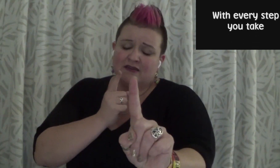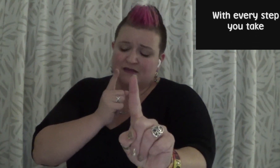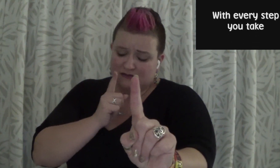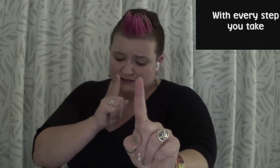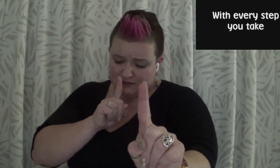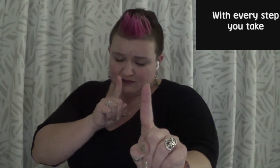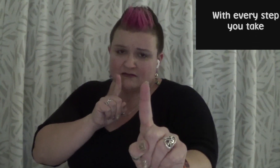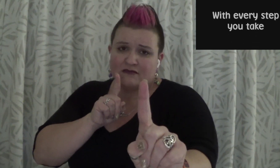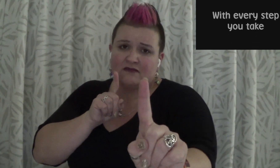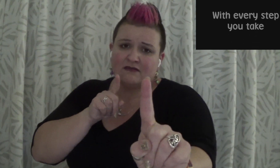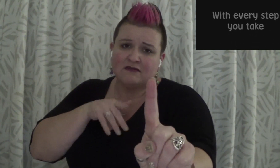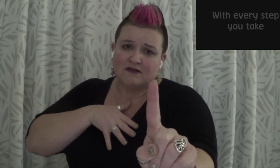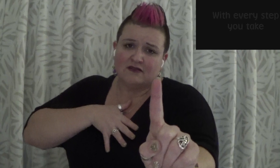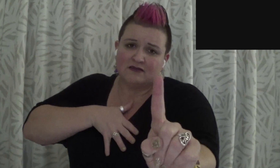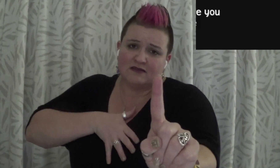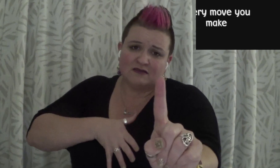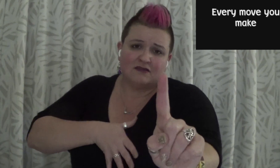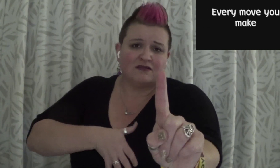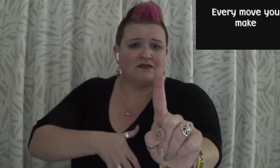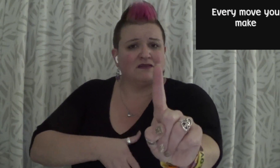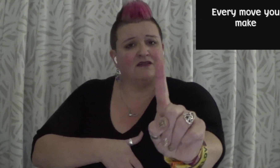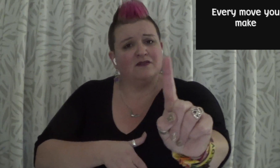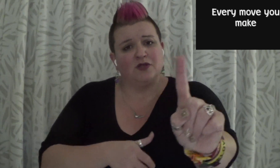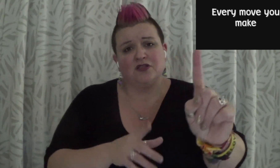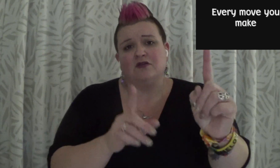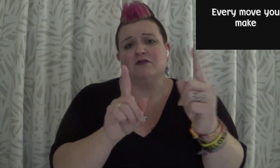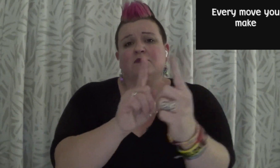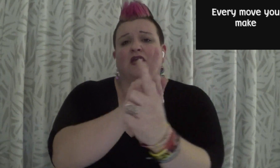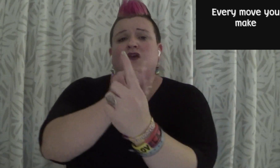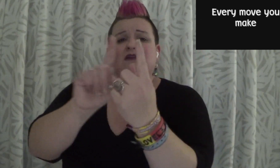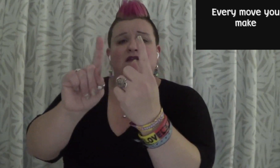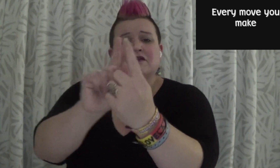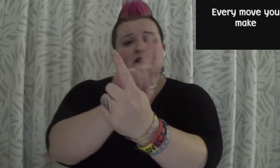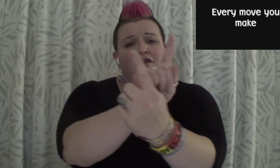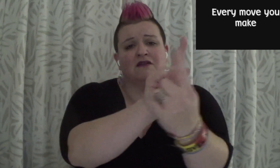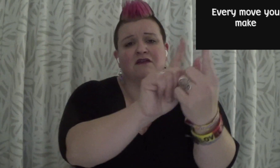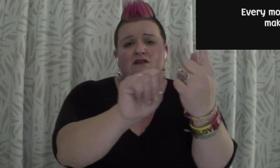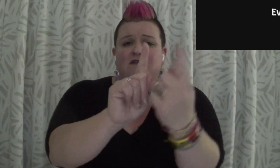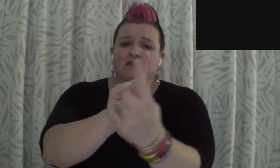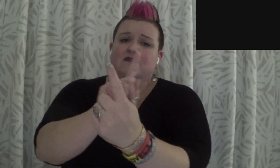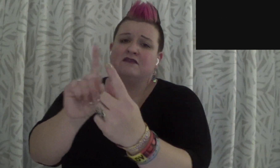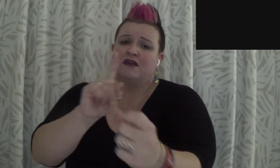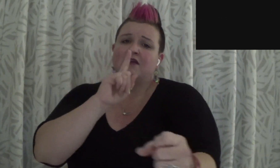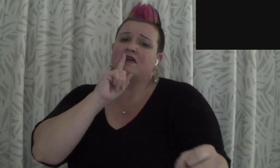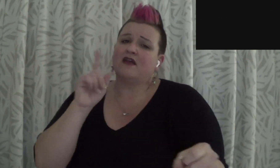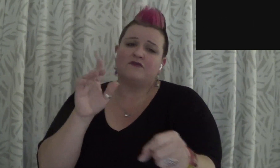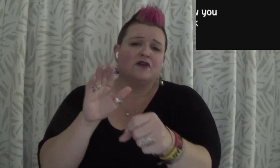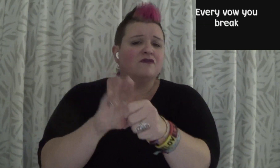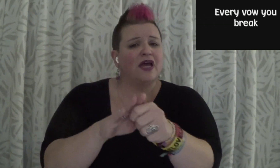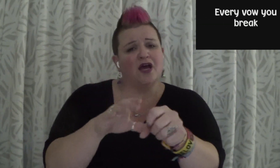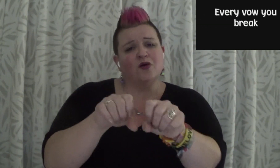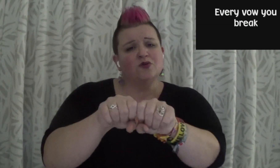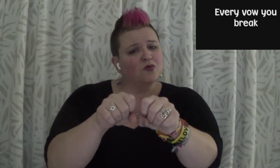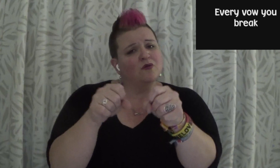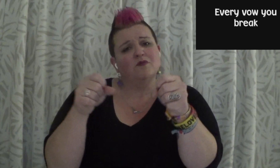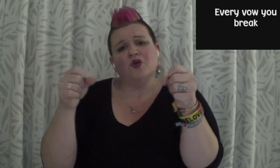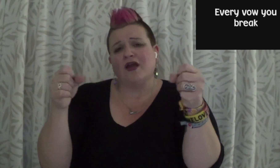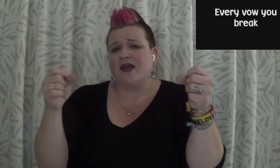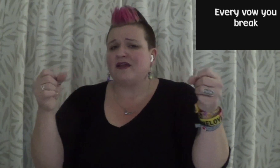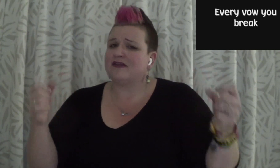take And every move you make And every vow you